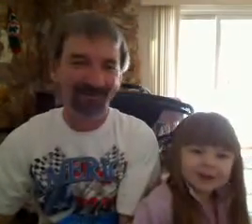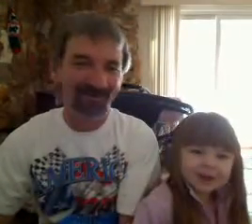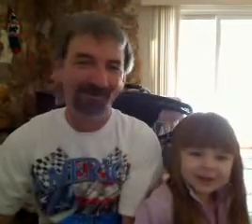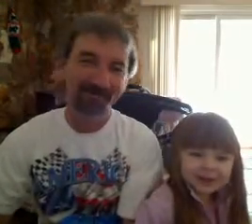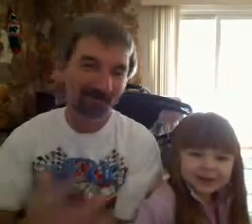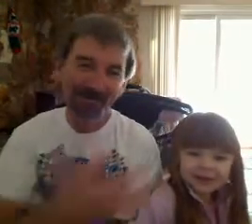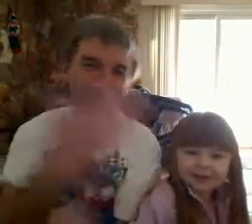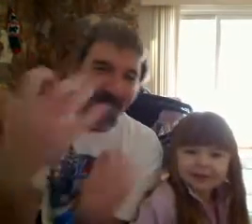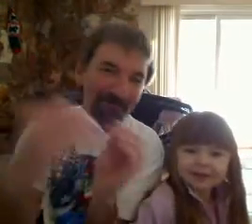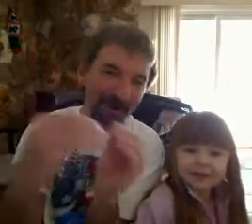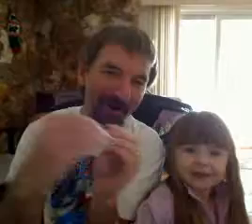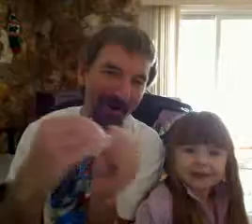Hello.